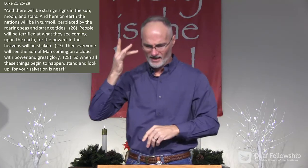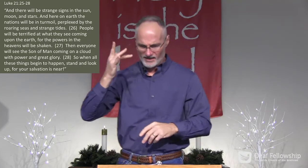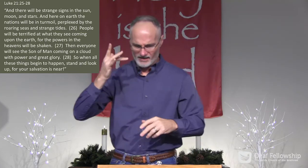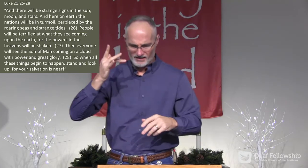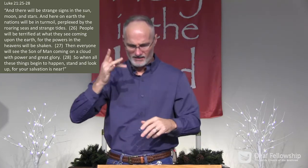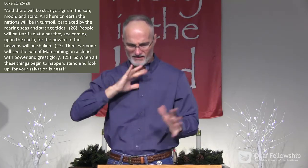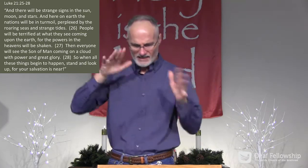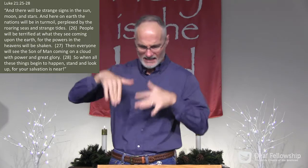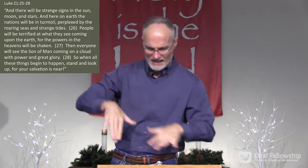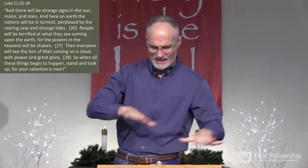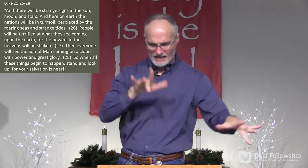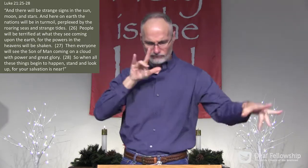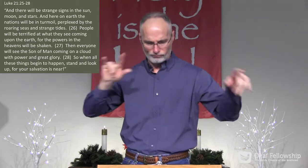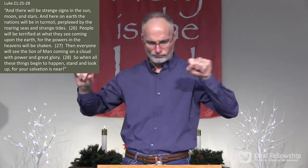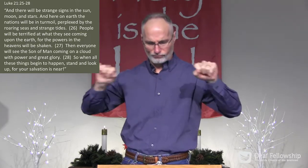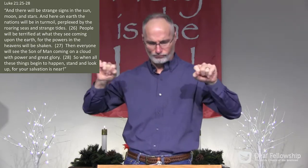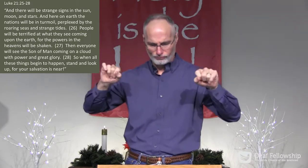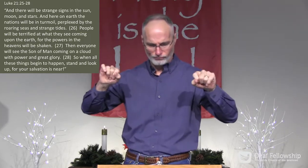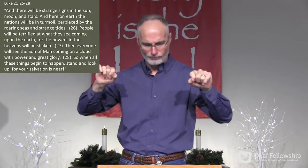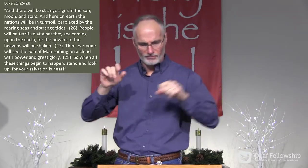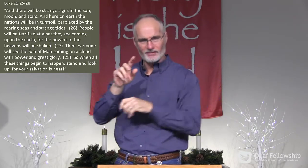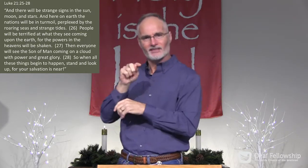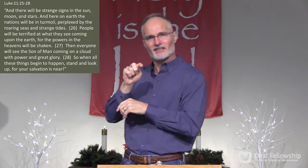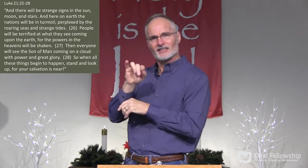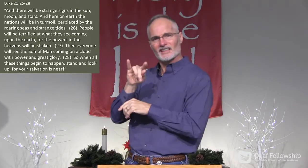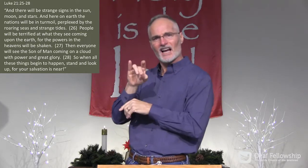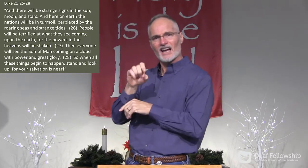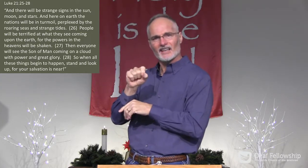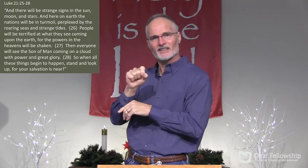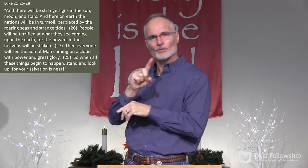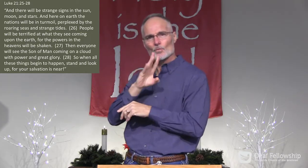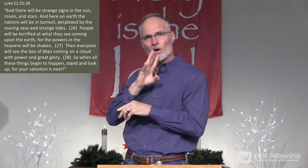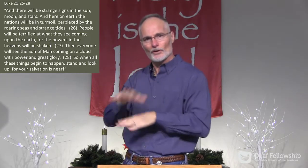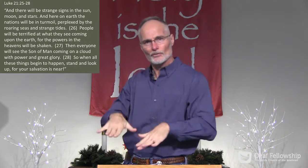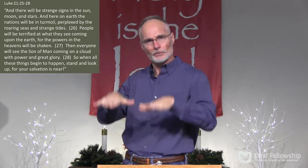perplexed by the roaring seas and strange tides.